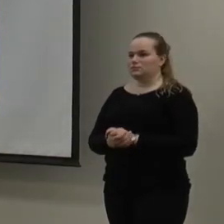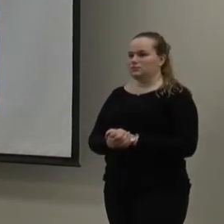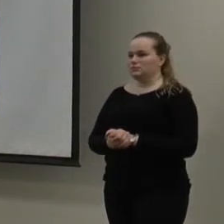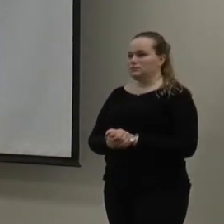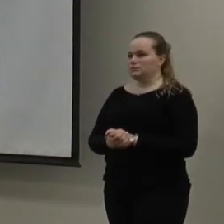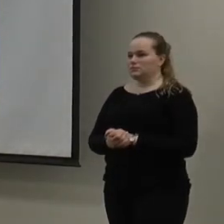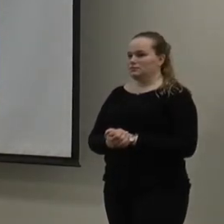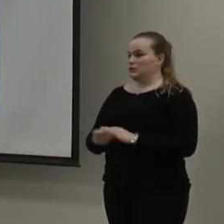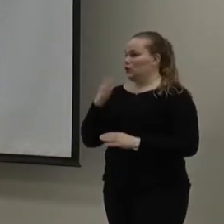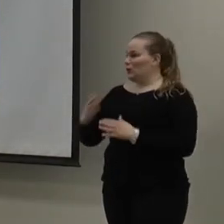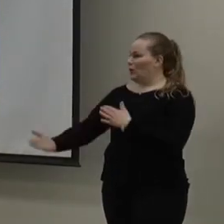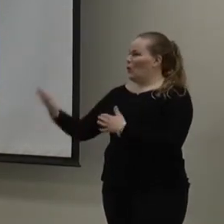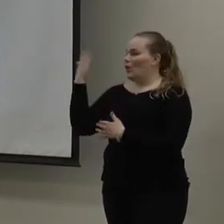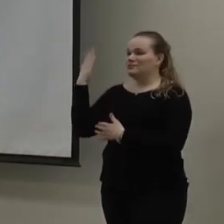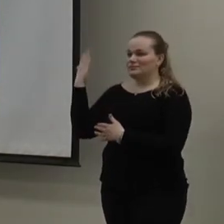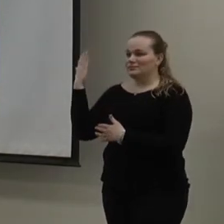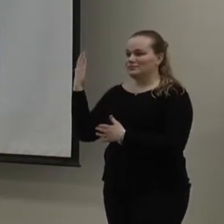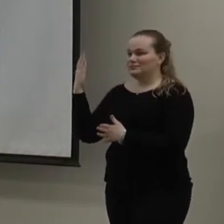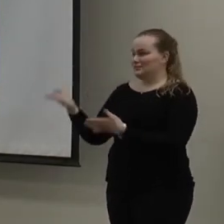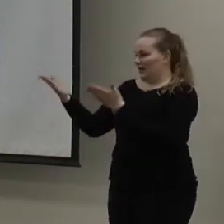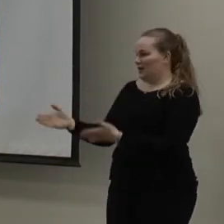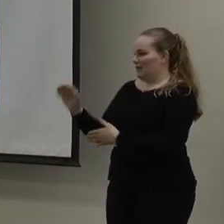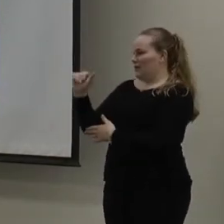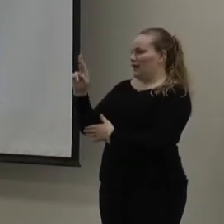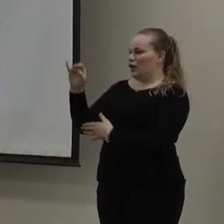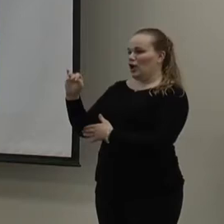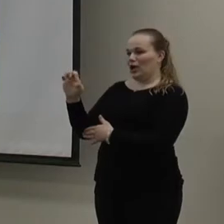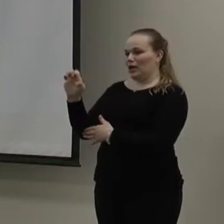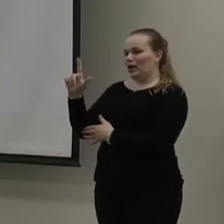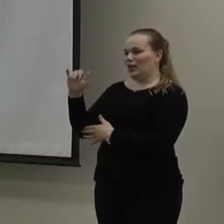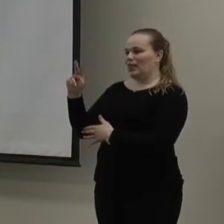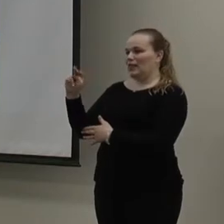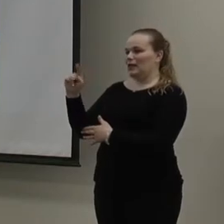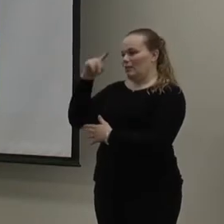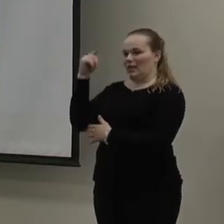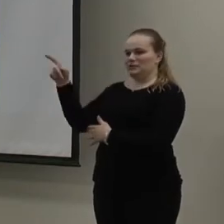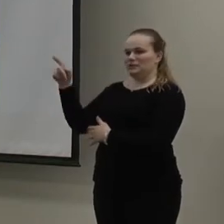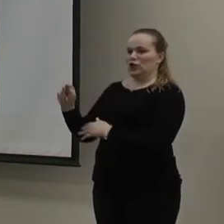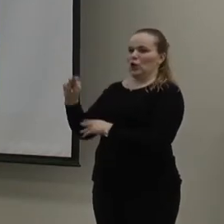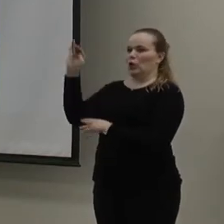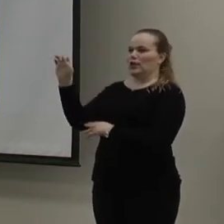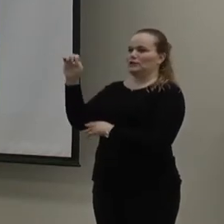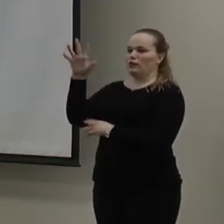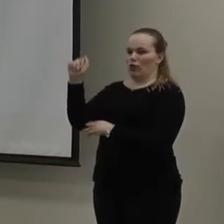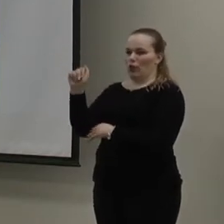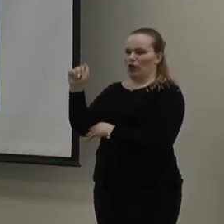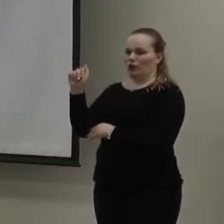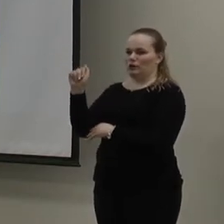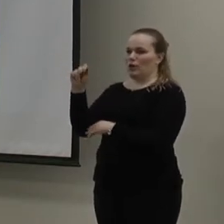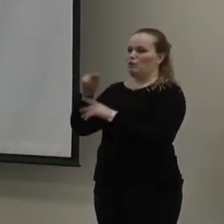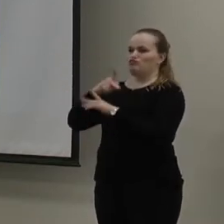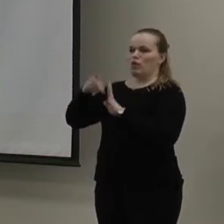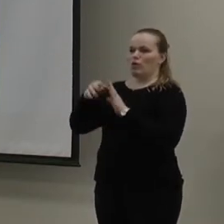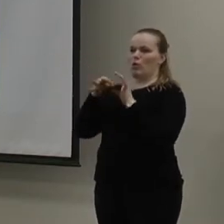Good morning, everyone. I am Carrie Lennon-Black. I am the Northeast Florida Permanent Coordinator